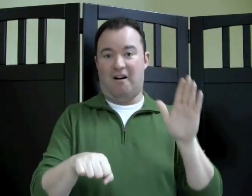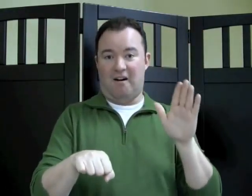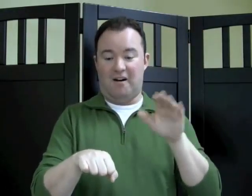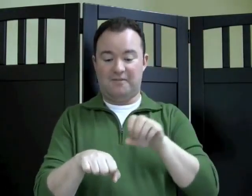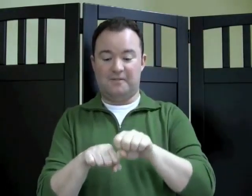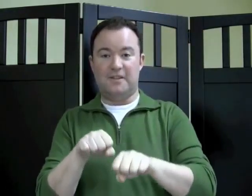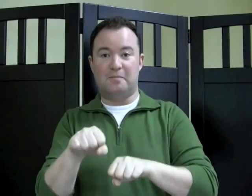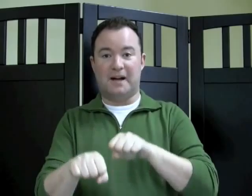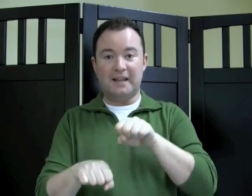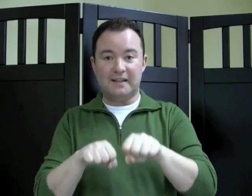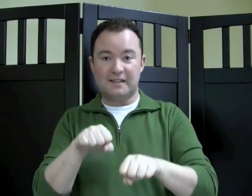Off of the bike.